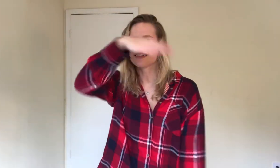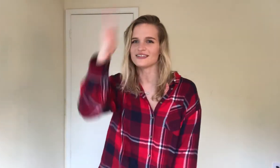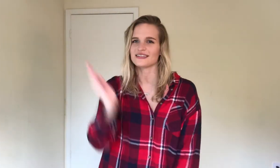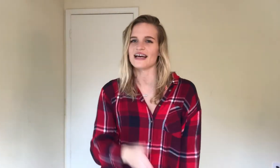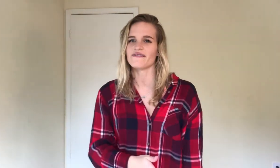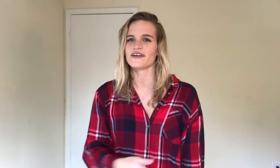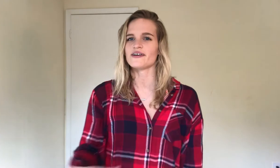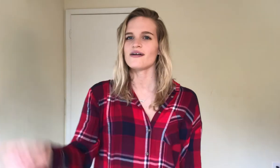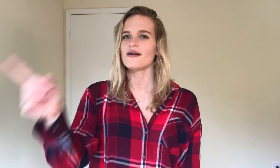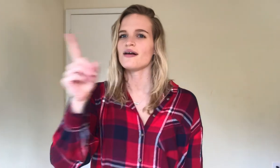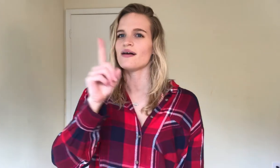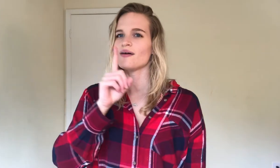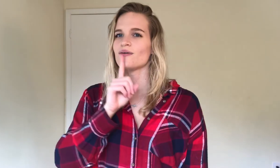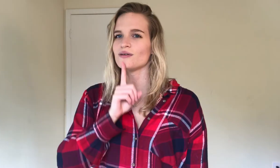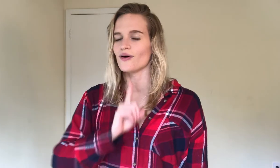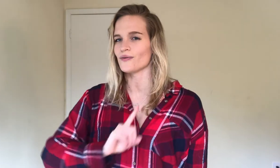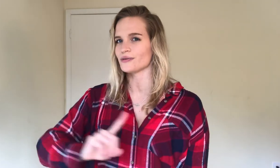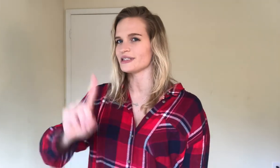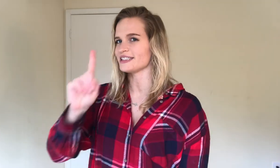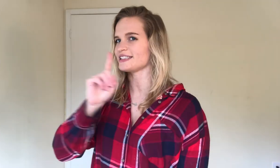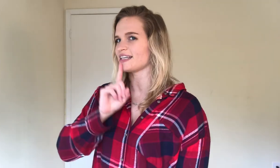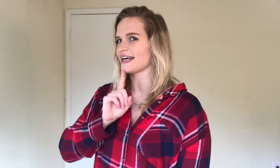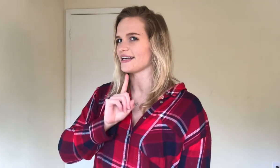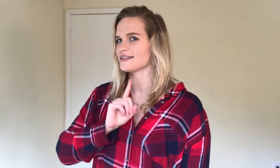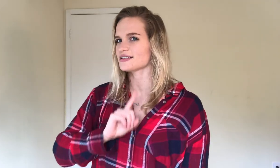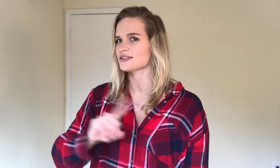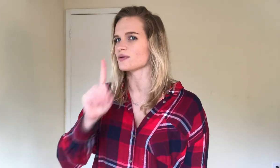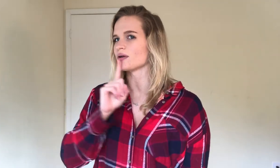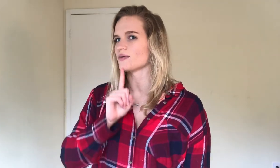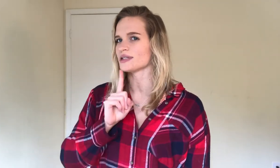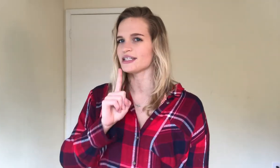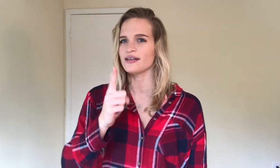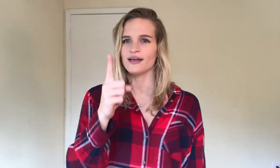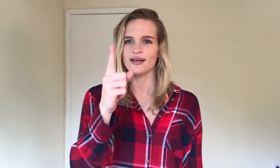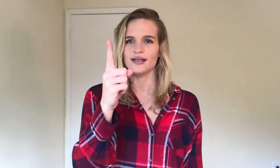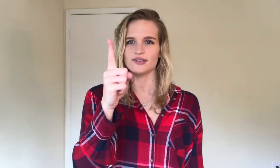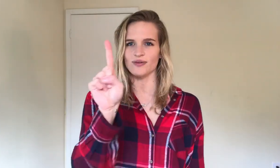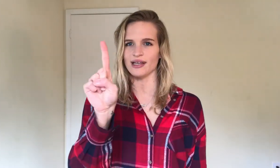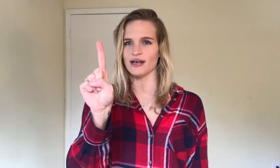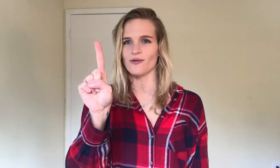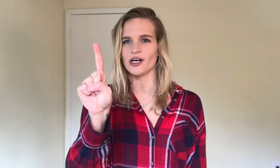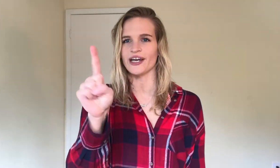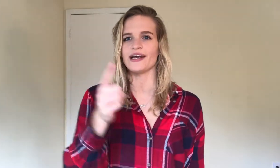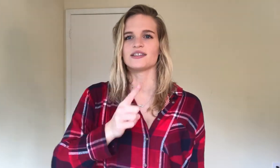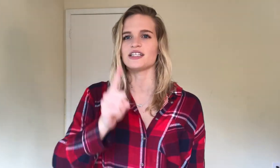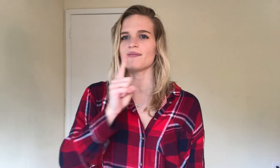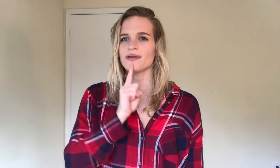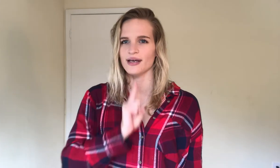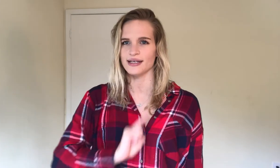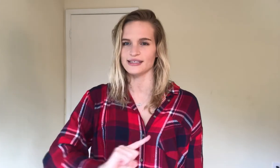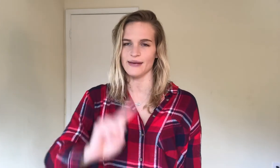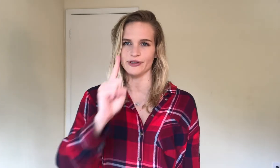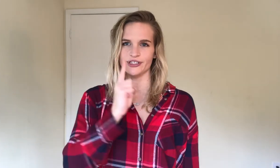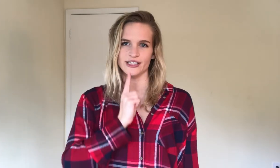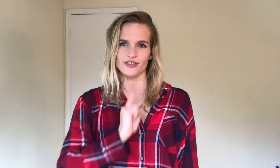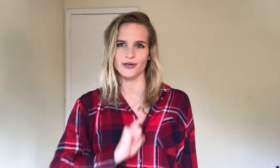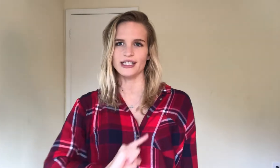There's never lonely days, so lonely is with like a one handshape, and tap your chin twice.